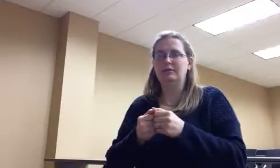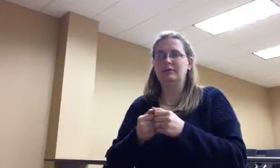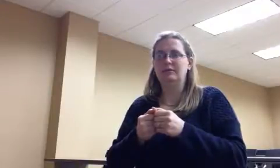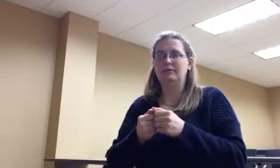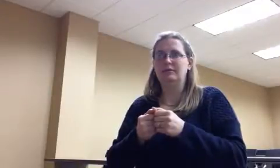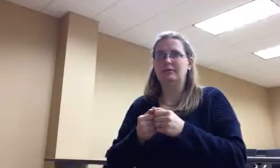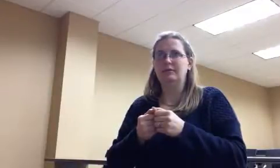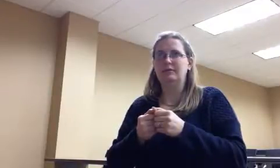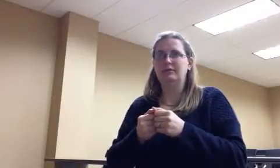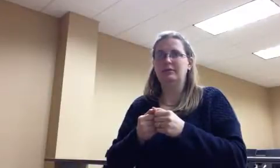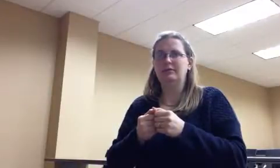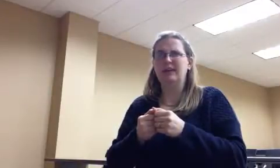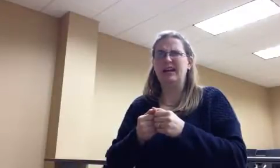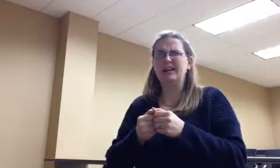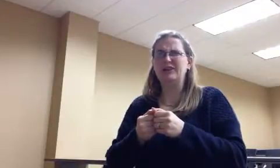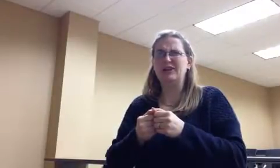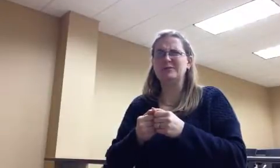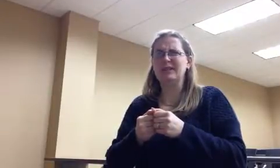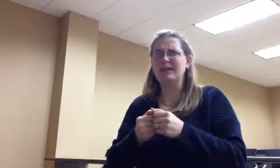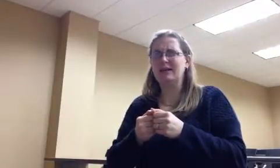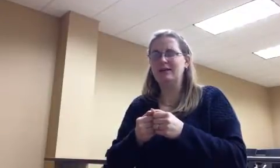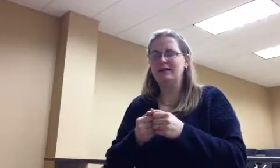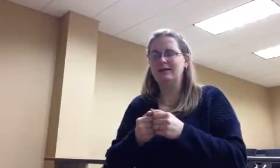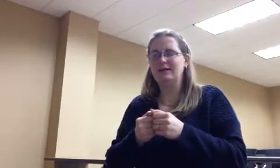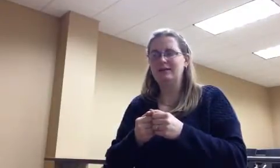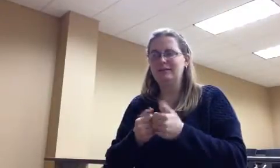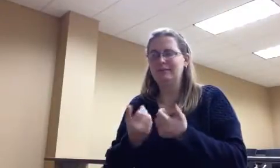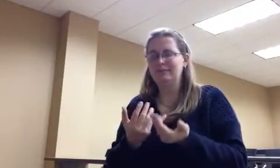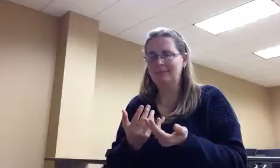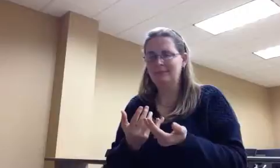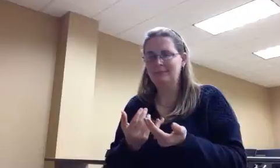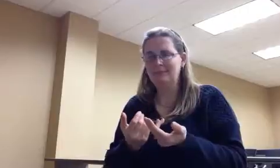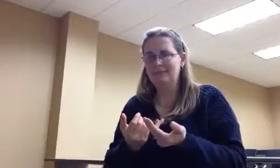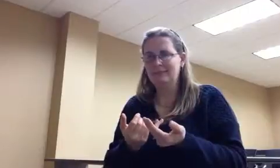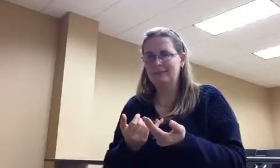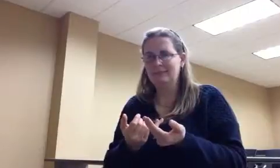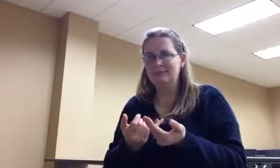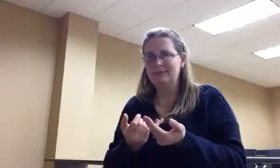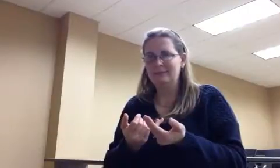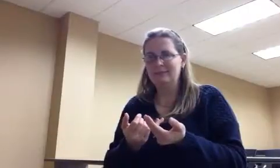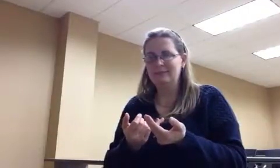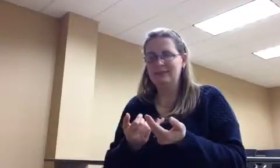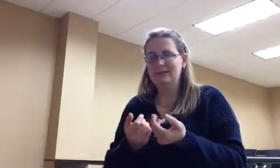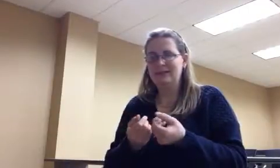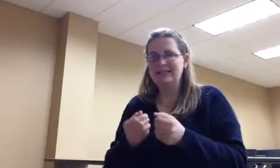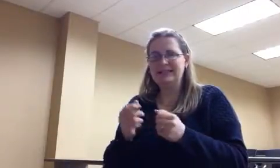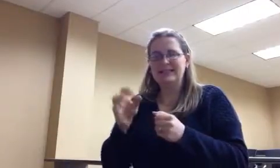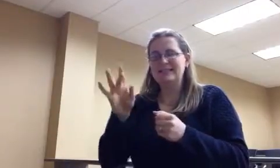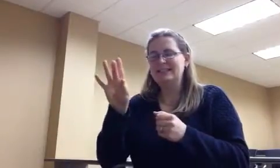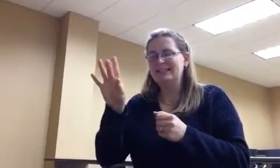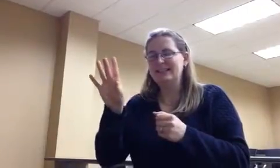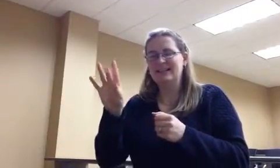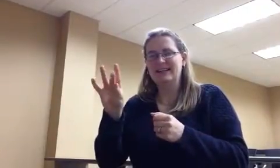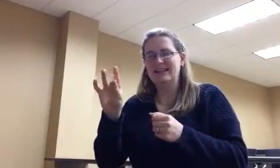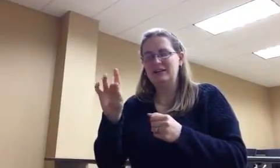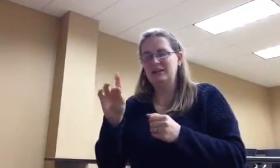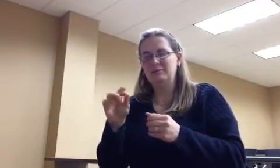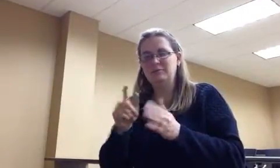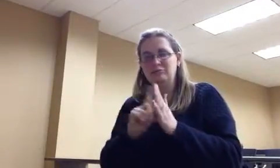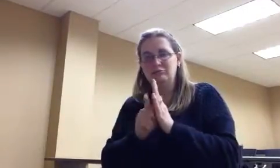Room 303? I don't didn't even hear him say that. My third period, so. Take eight more seconds. Stay silently writing or thinking.